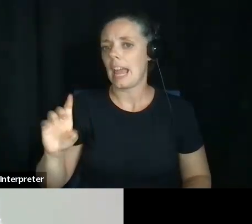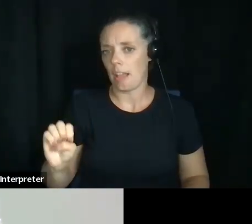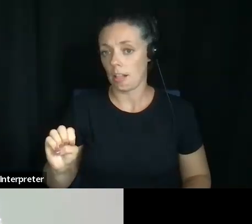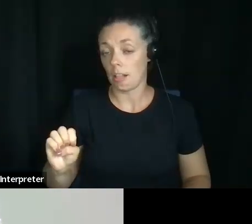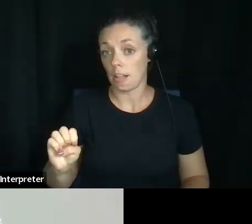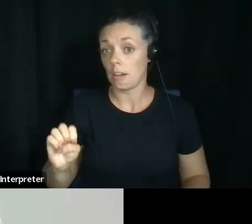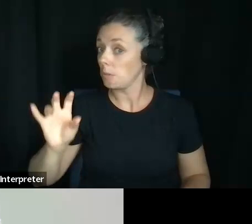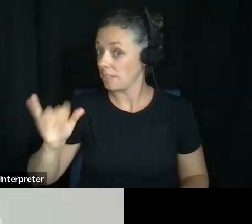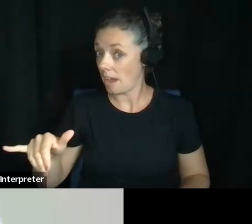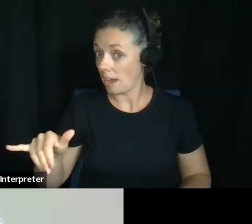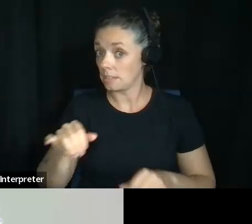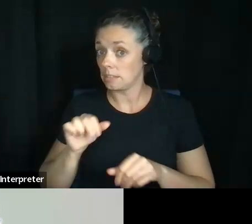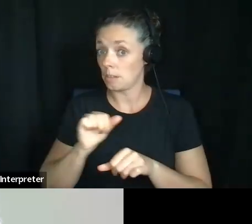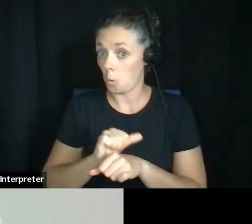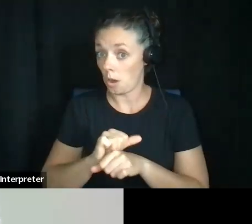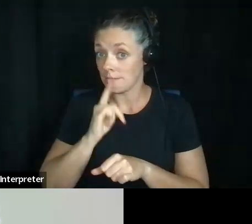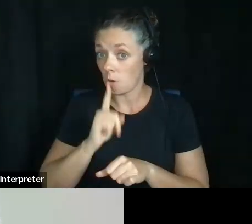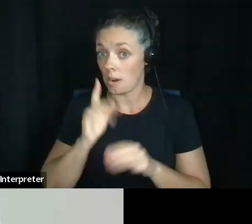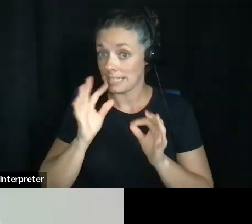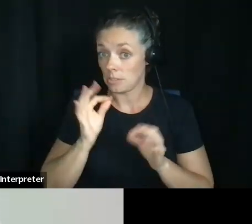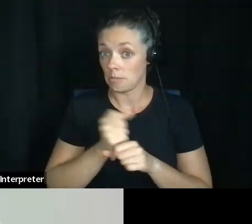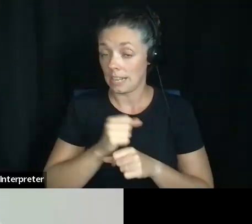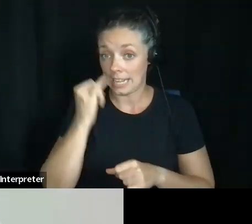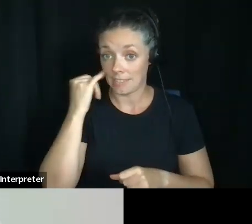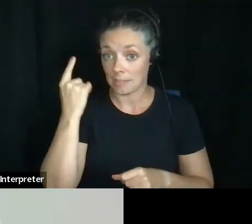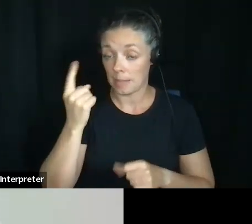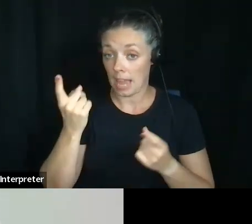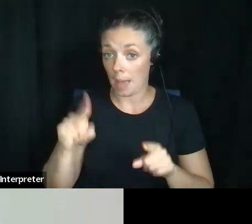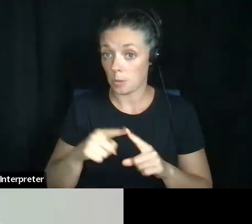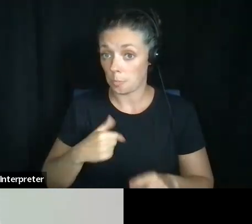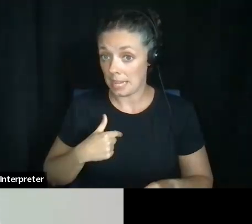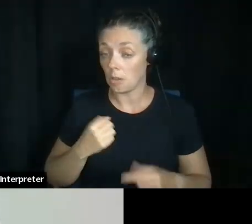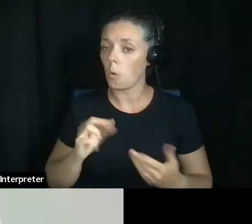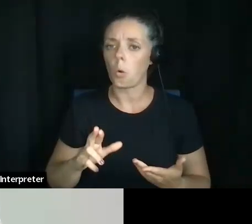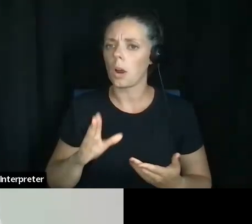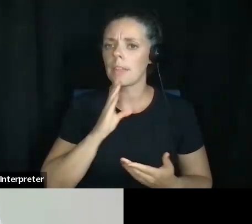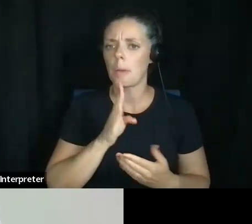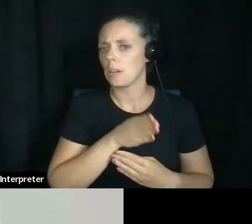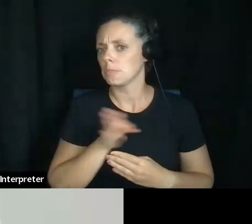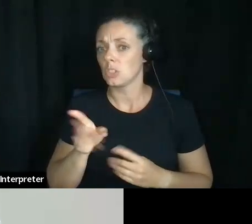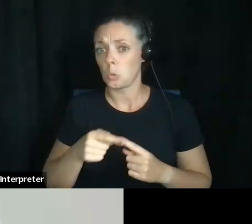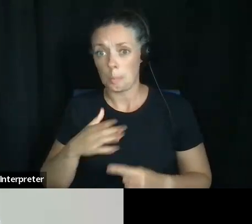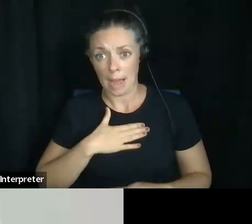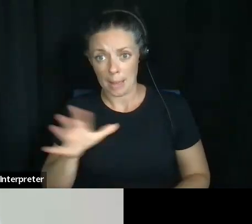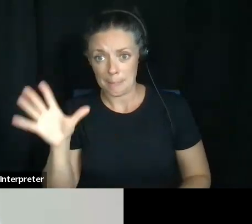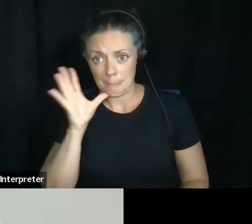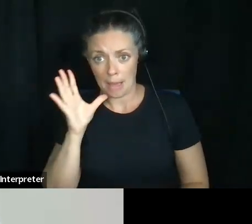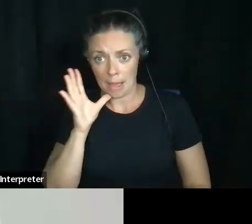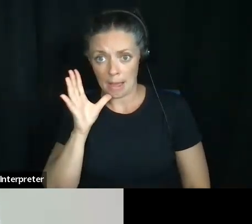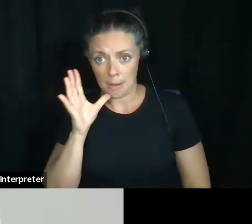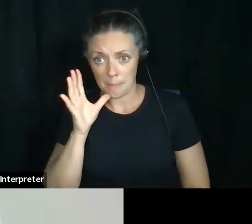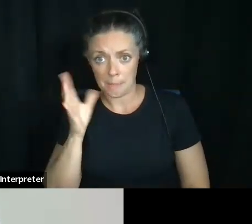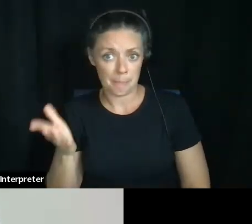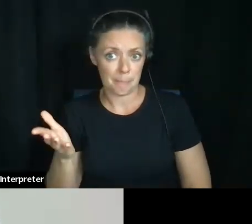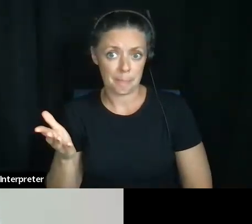suffice for decision-making if something had happened to me or would they have gone to my mother who is my, would be my next of